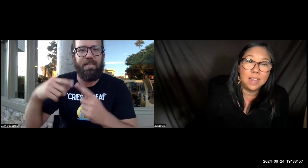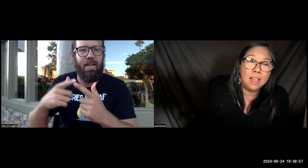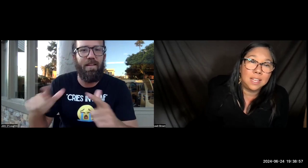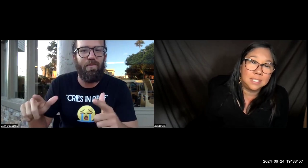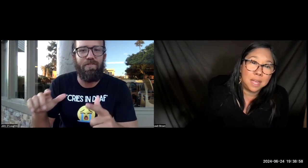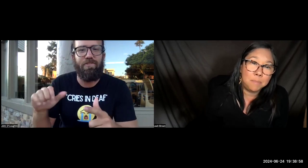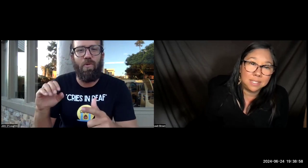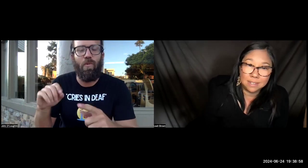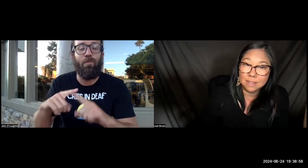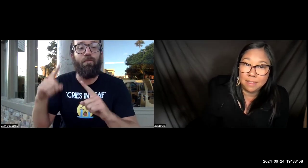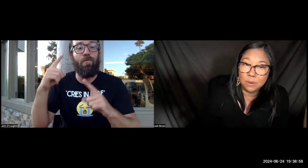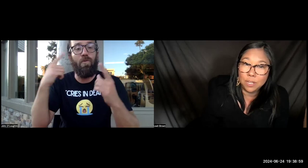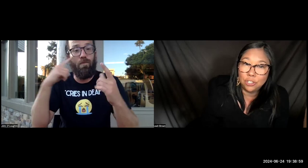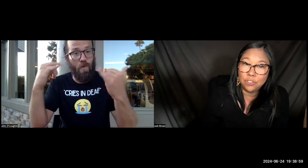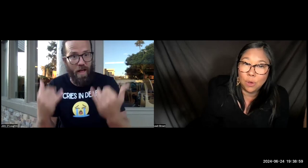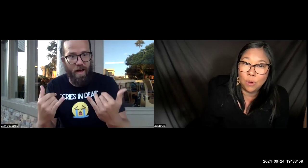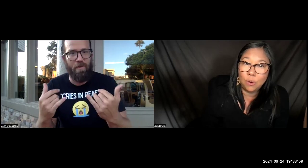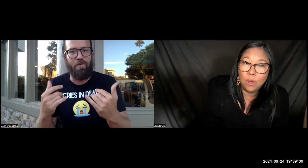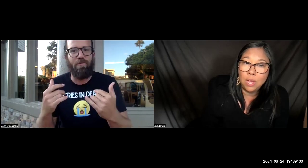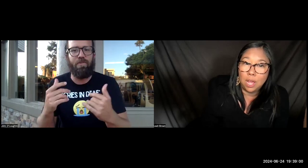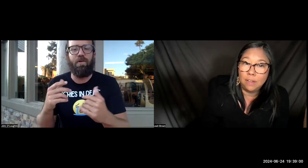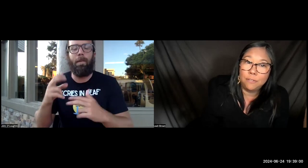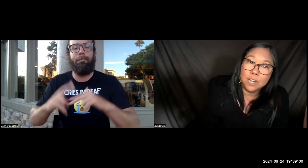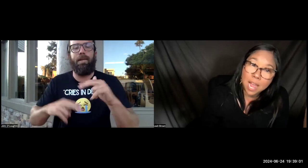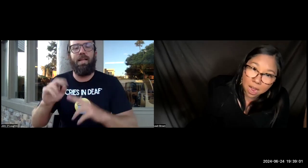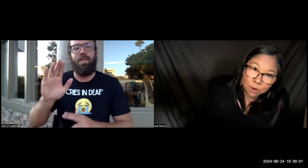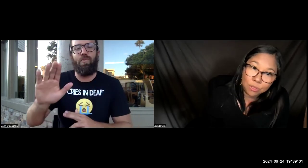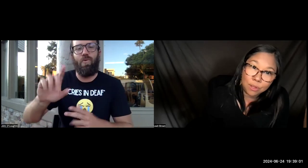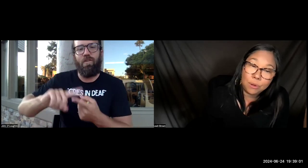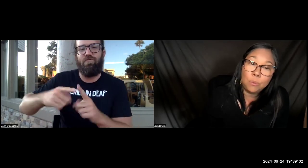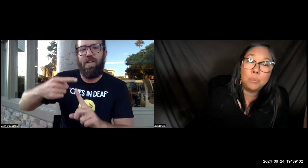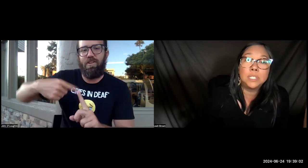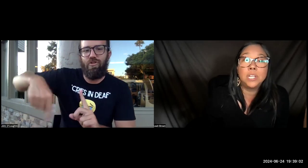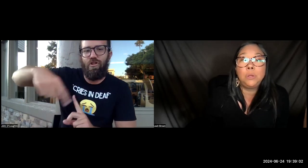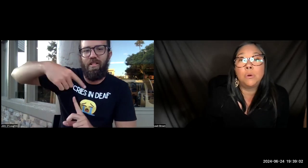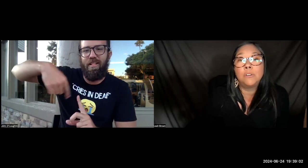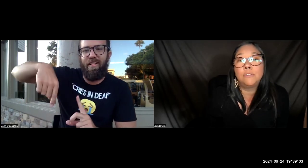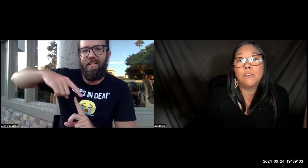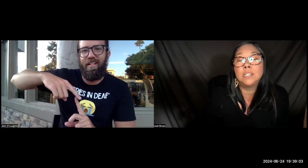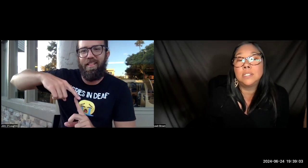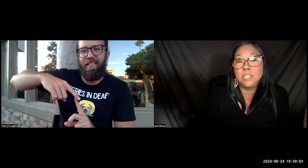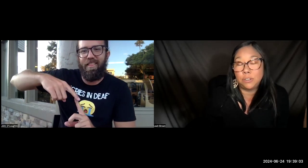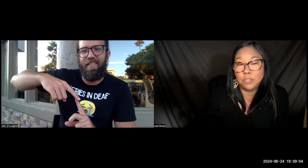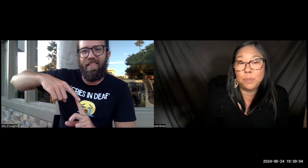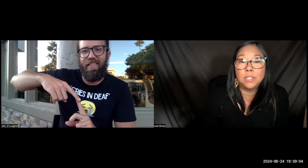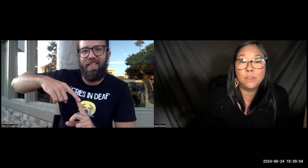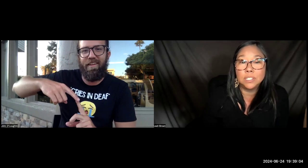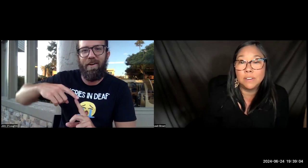LSM, Mexican Sign Language. So, for now, though, we're building your friend, you should build, focus on